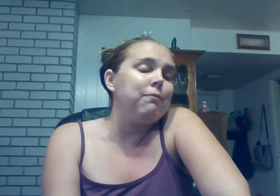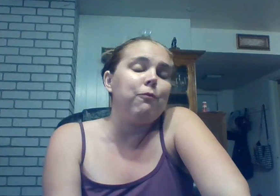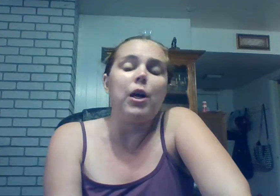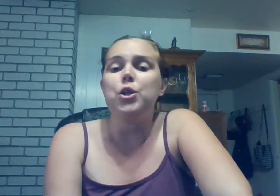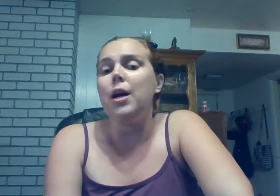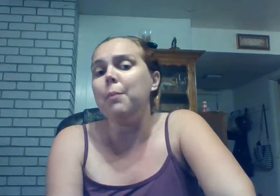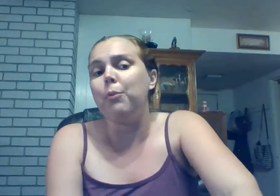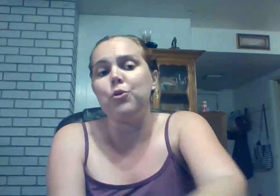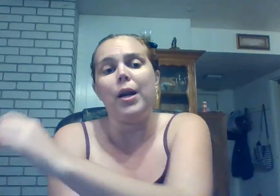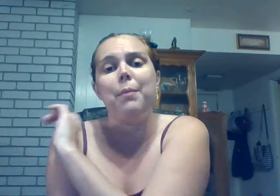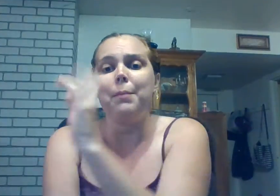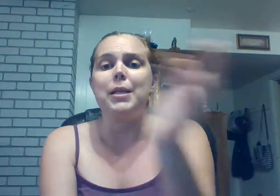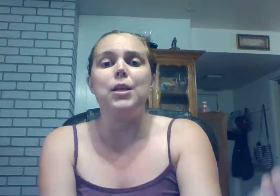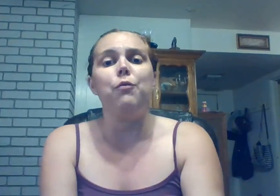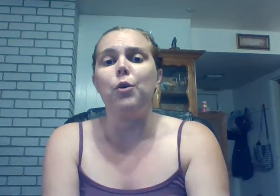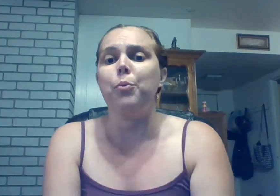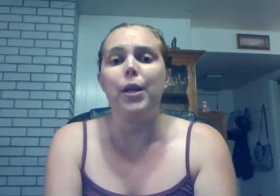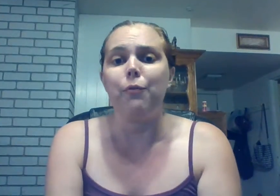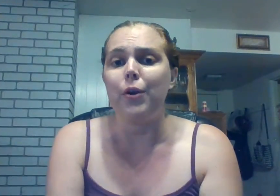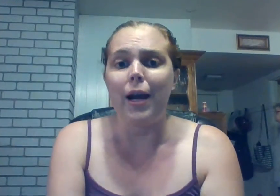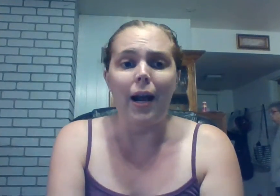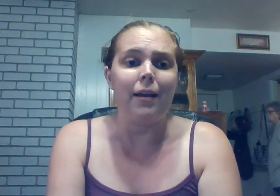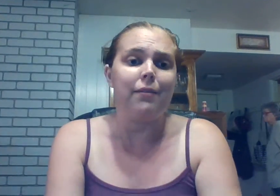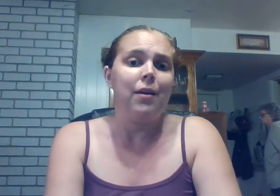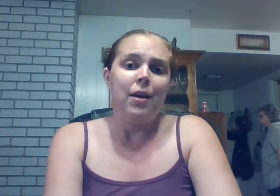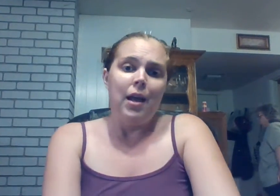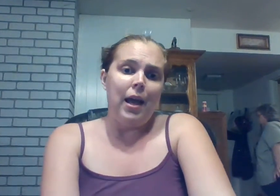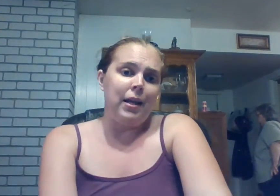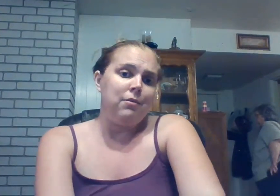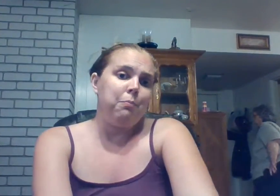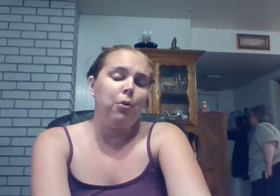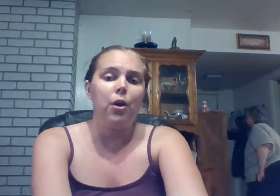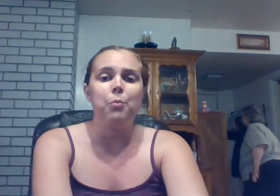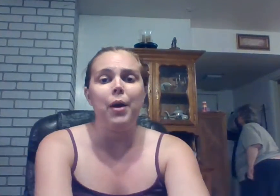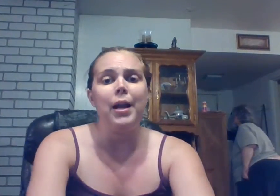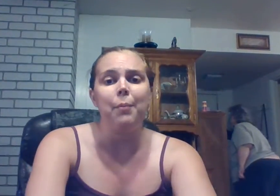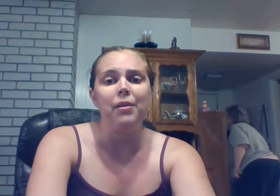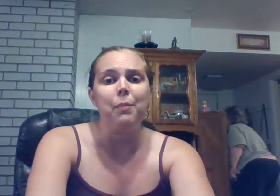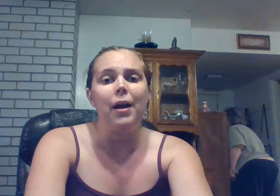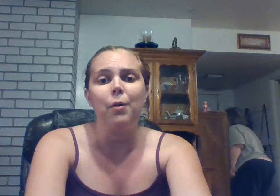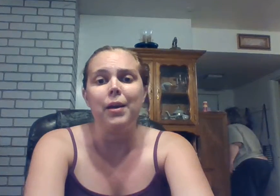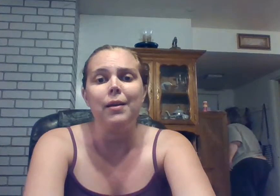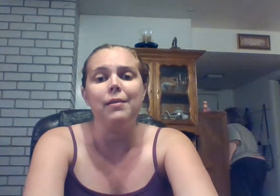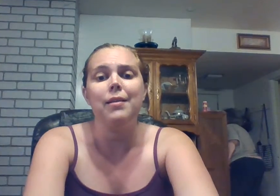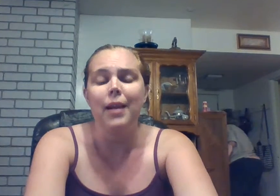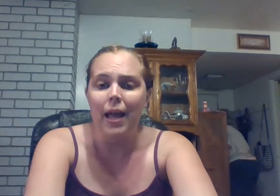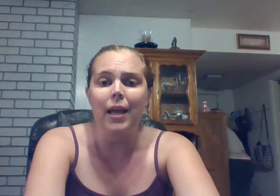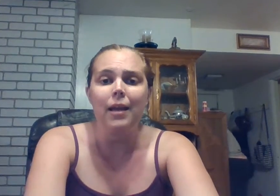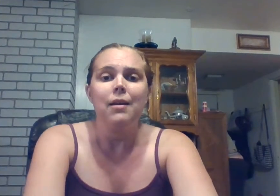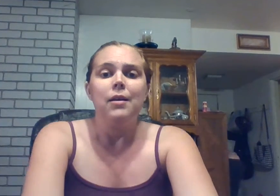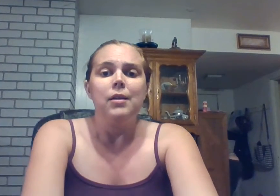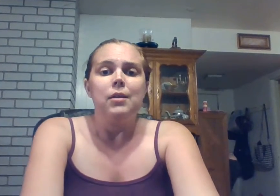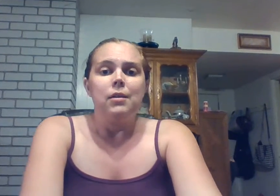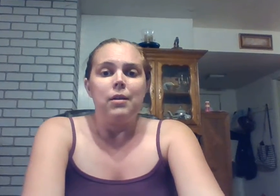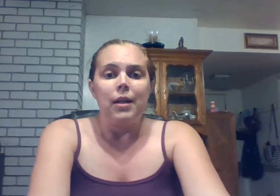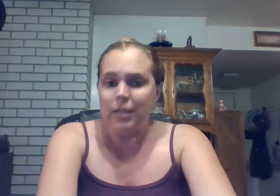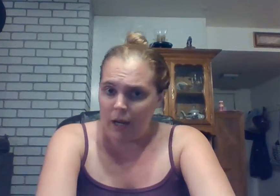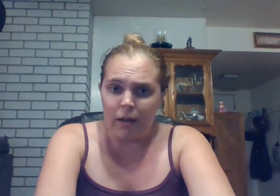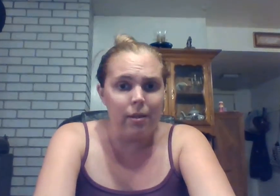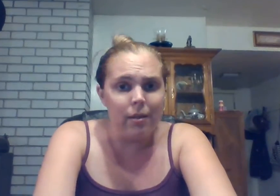freshen up or try to make myself look pretty for you guys and put on a bright happy smile because today has sucked